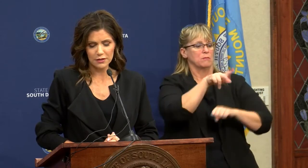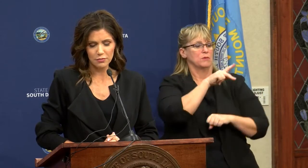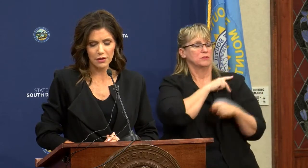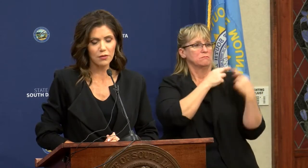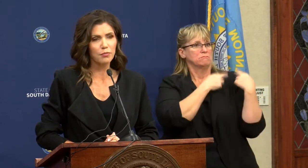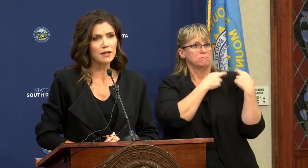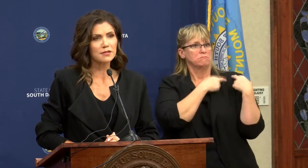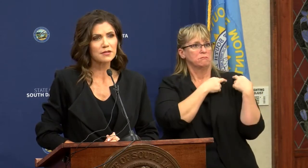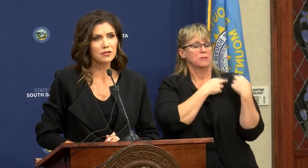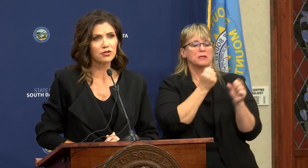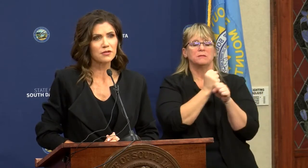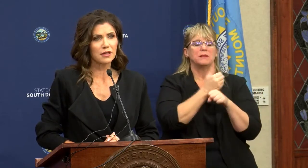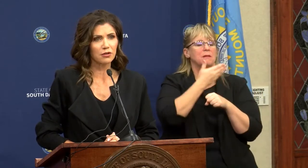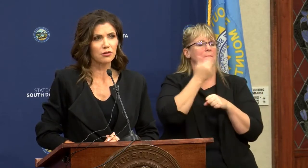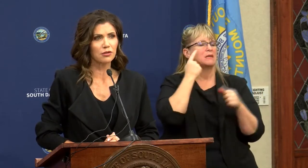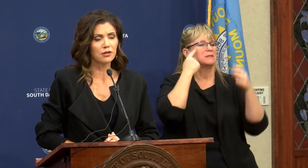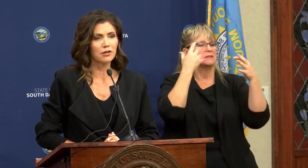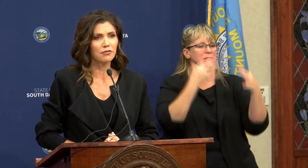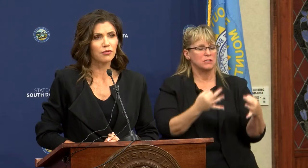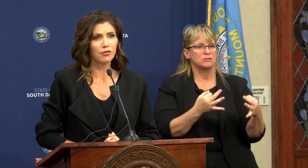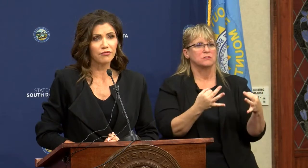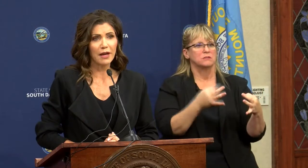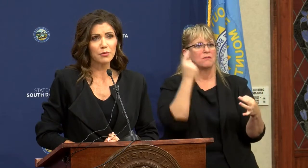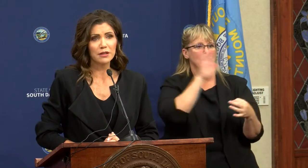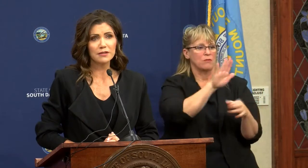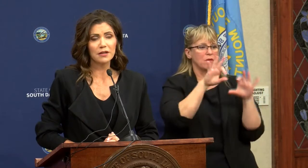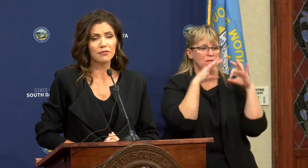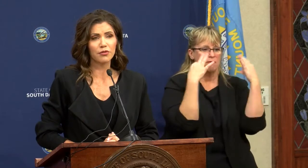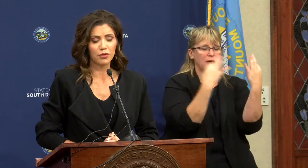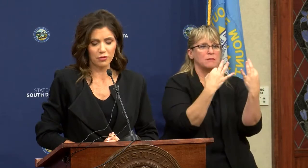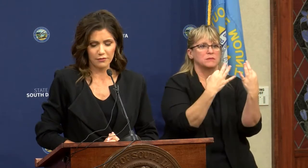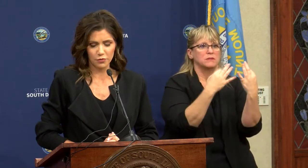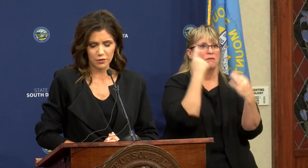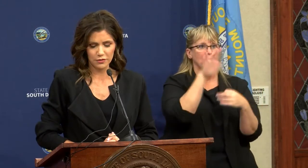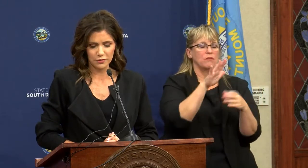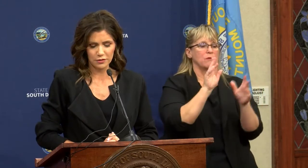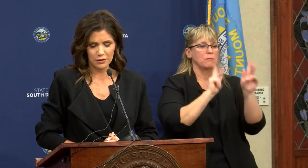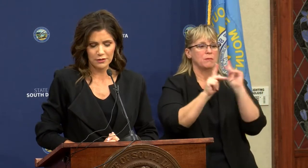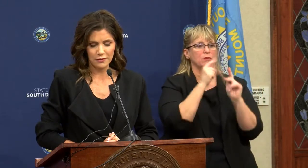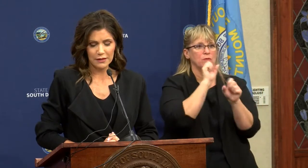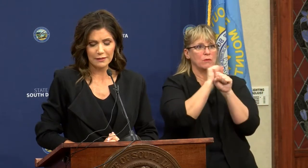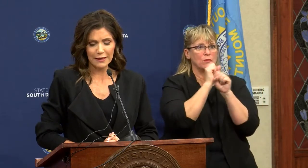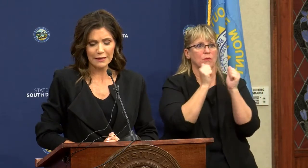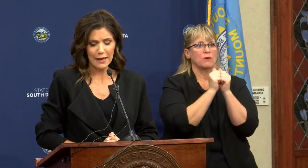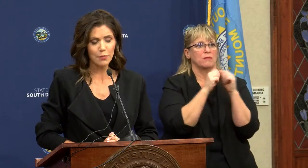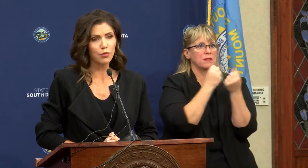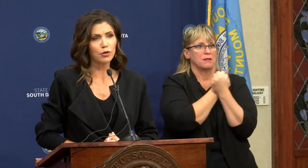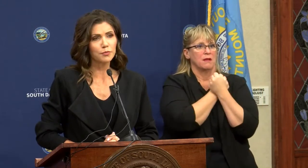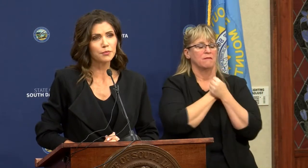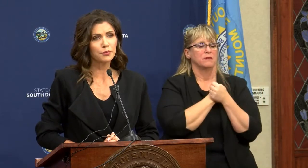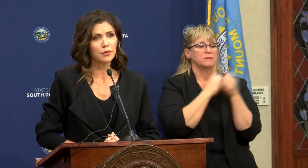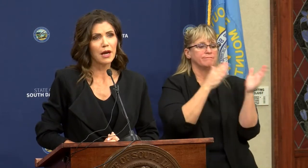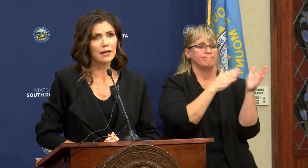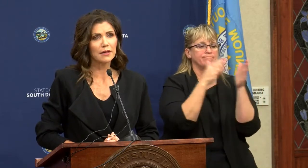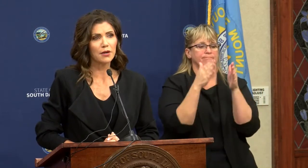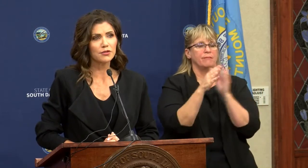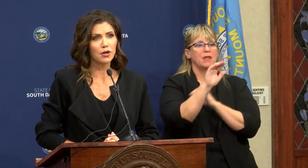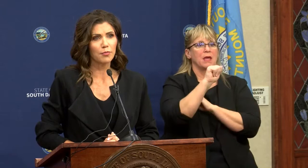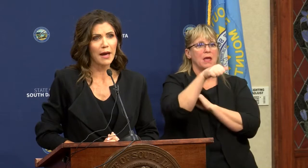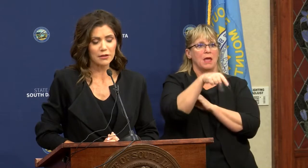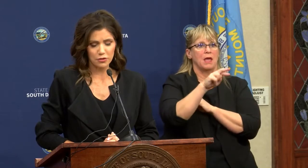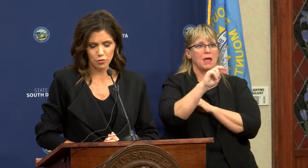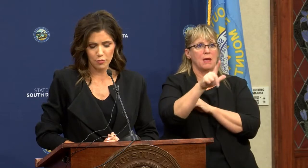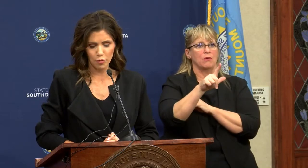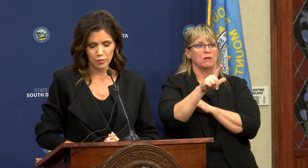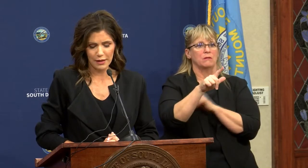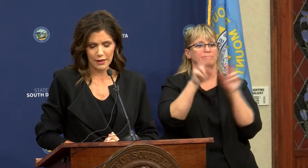and to make the best decisions they could for their families and for their loved ones. Then in late April, I announced